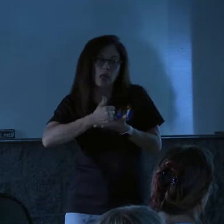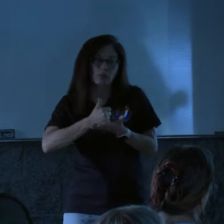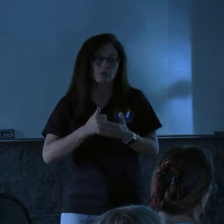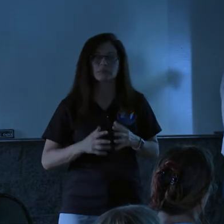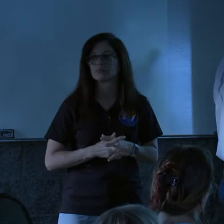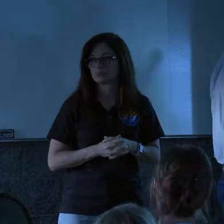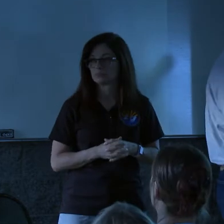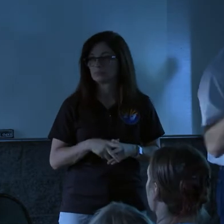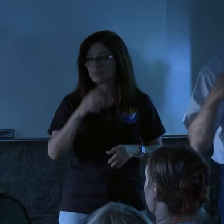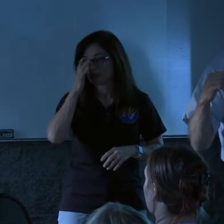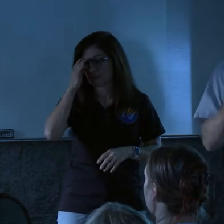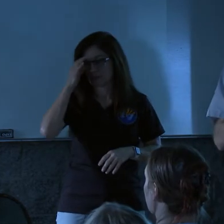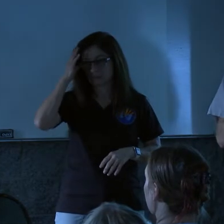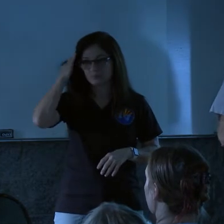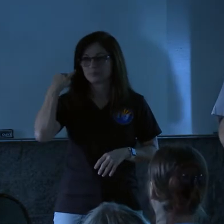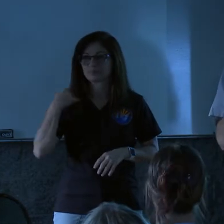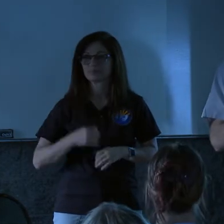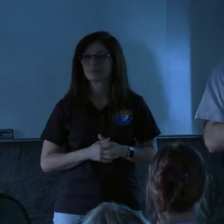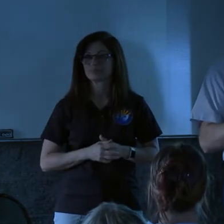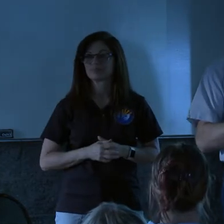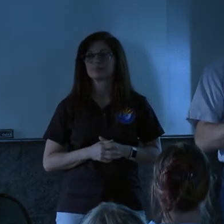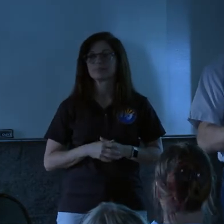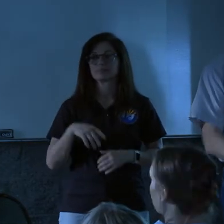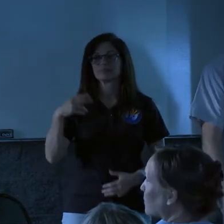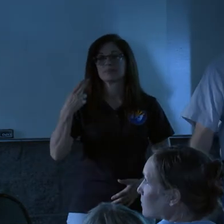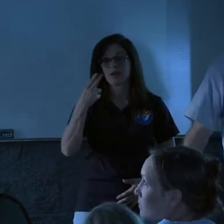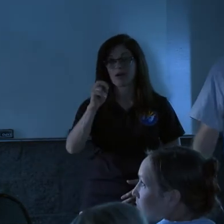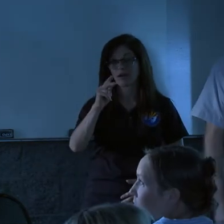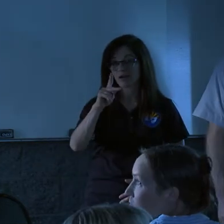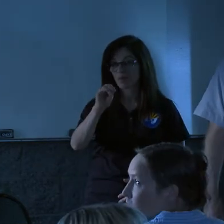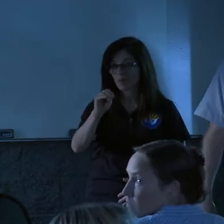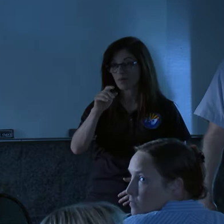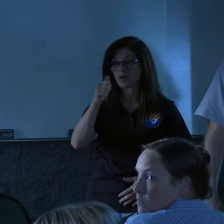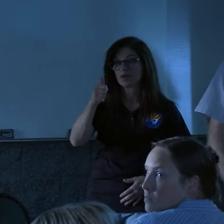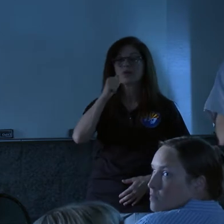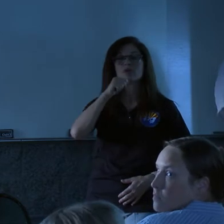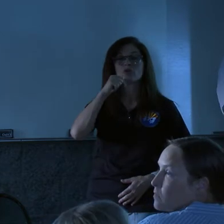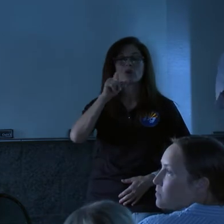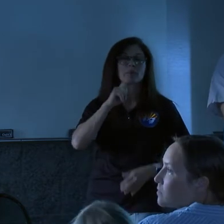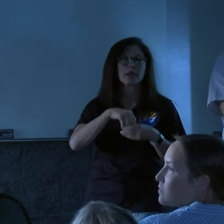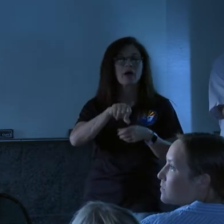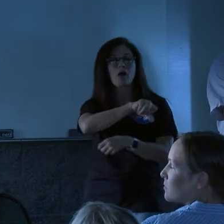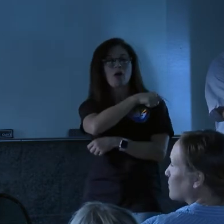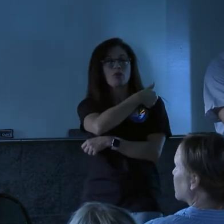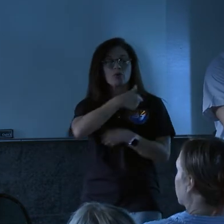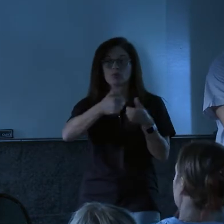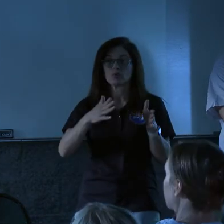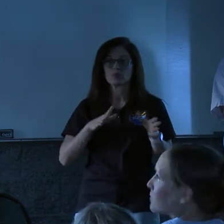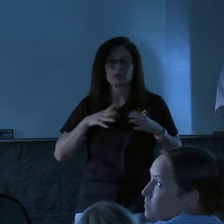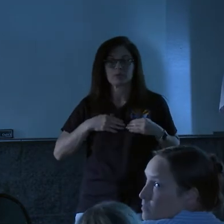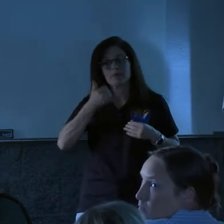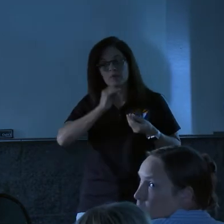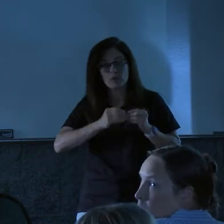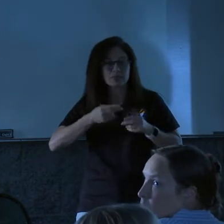Good question. So Hanukkah behind us right here, she'll be in that room taking people's names and numbers.